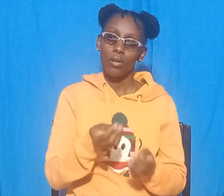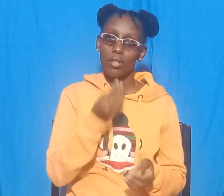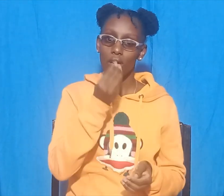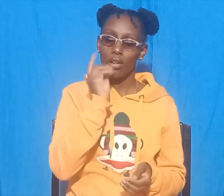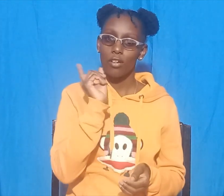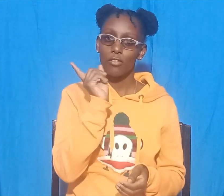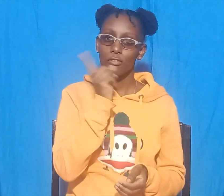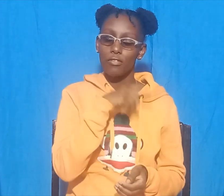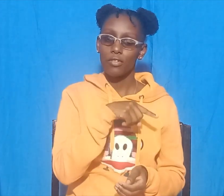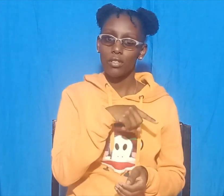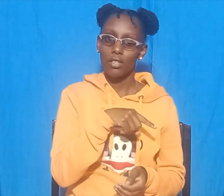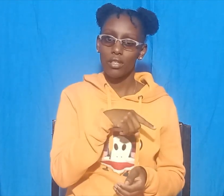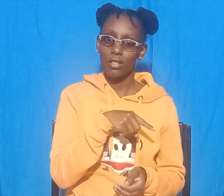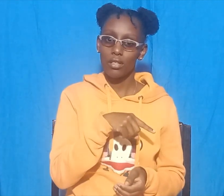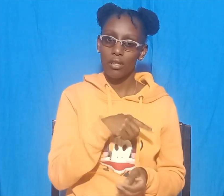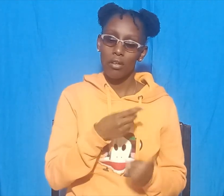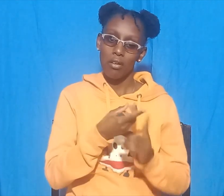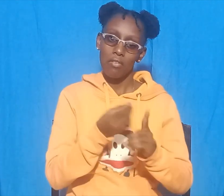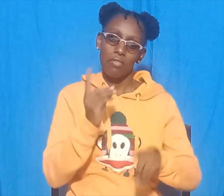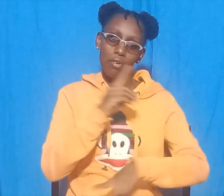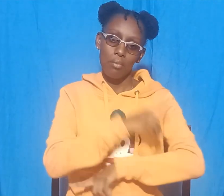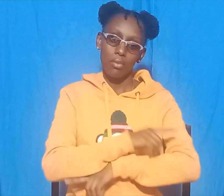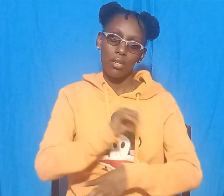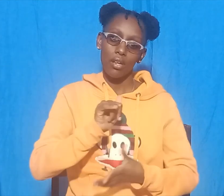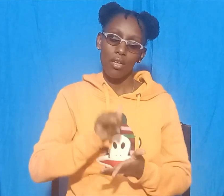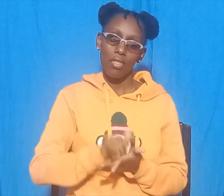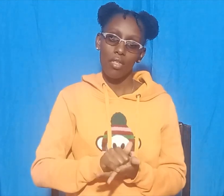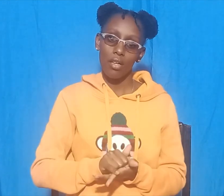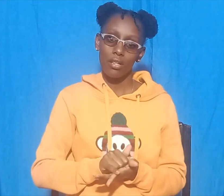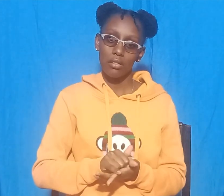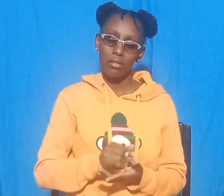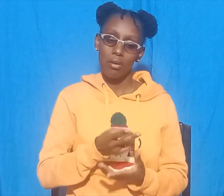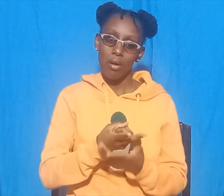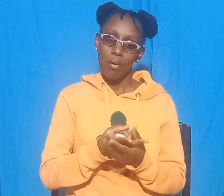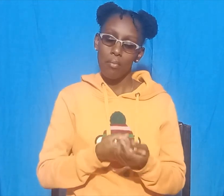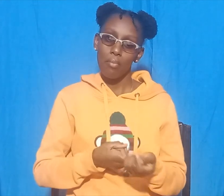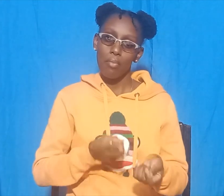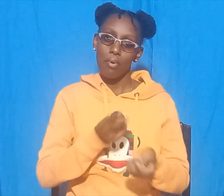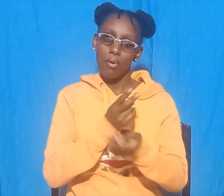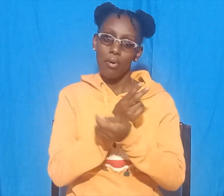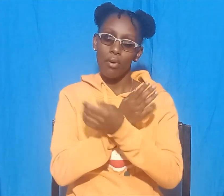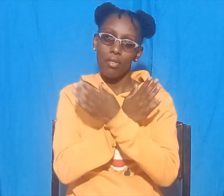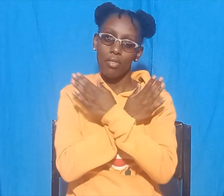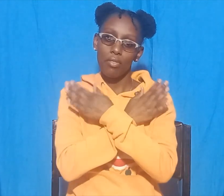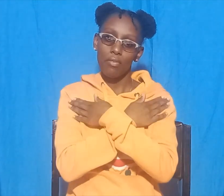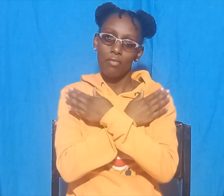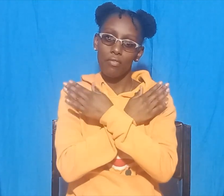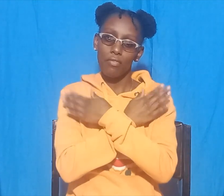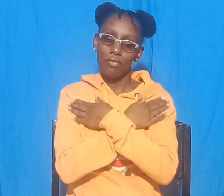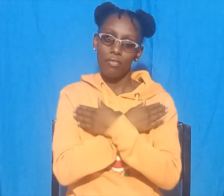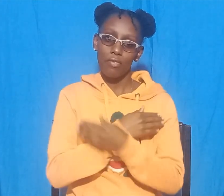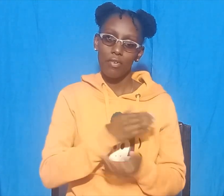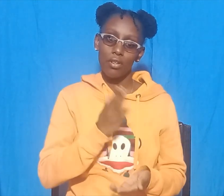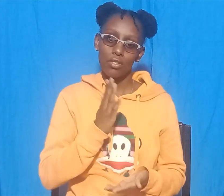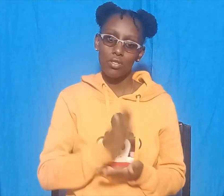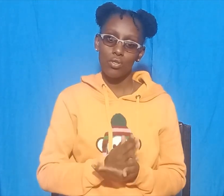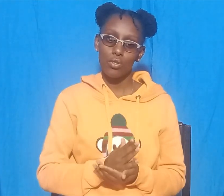up. From that day on, the crocodile and the monkey became friends and the crocodile